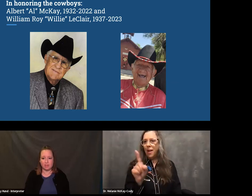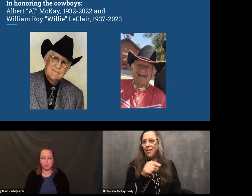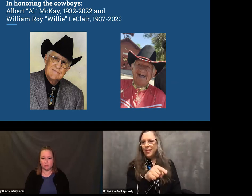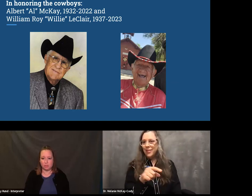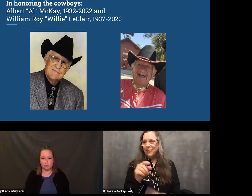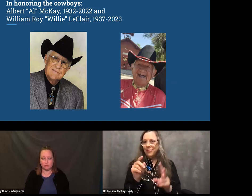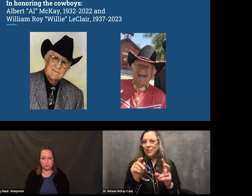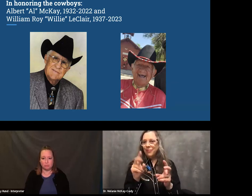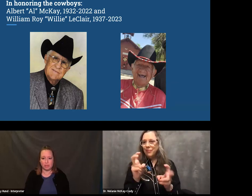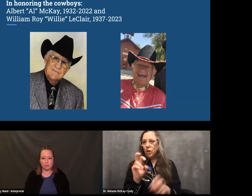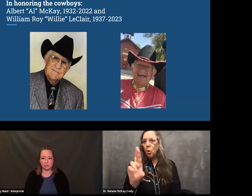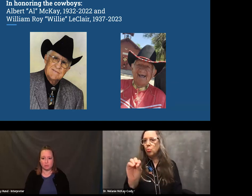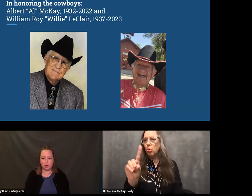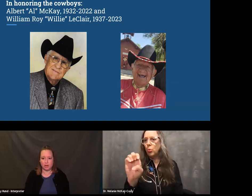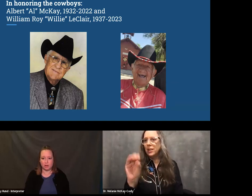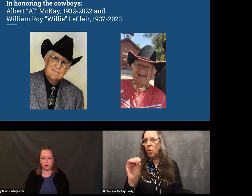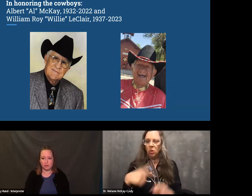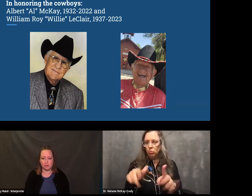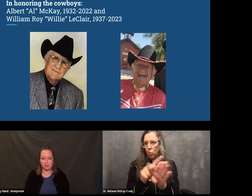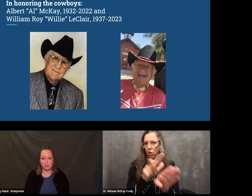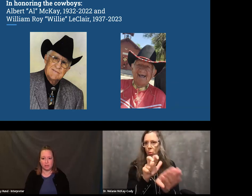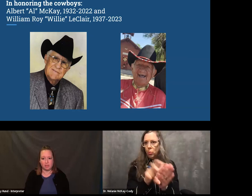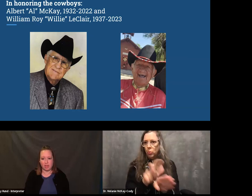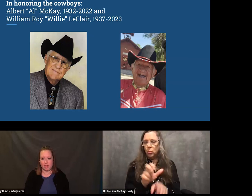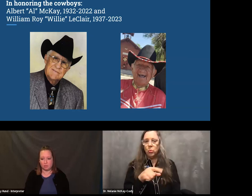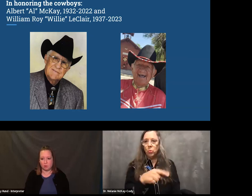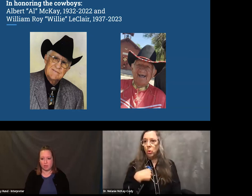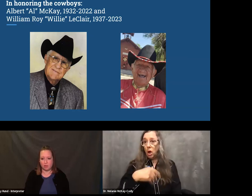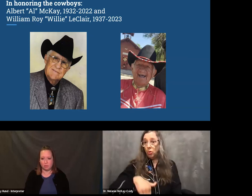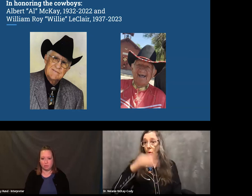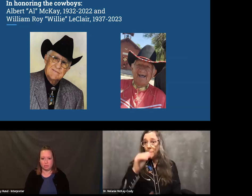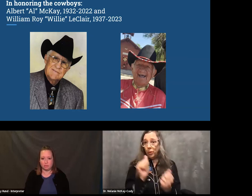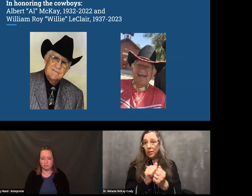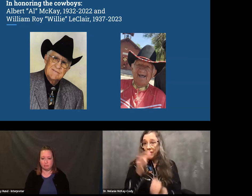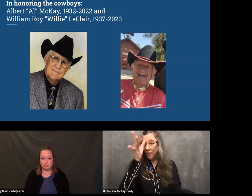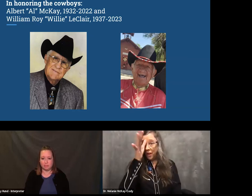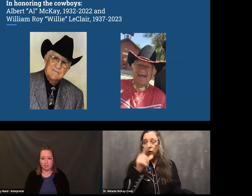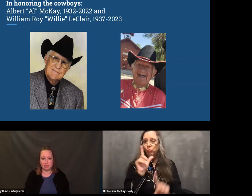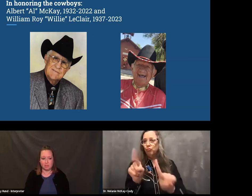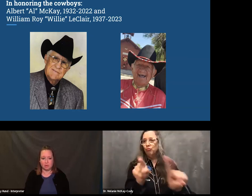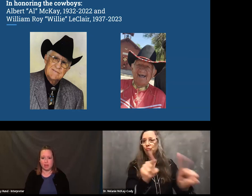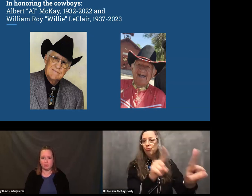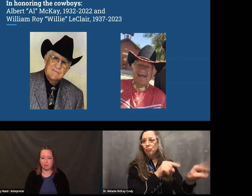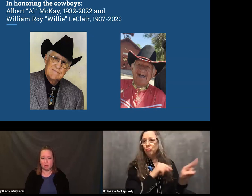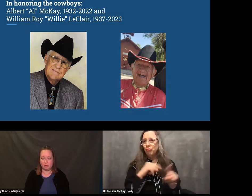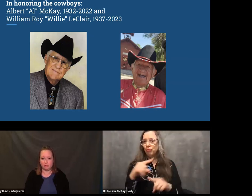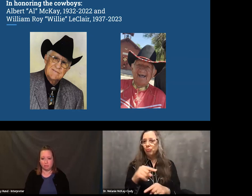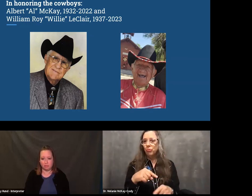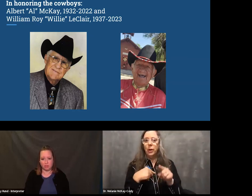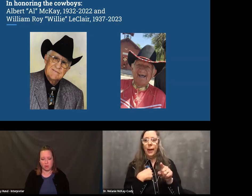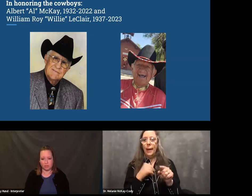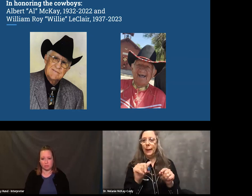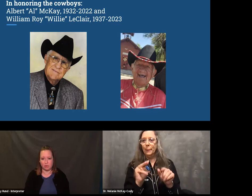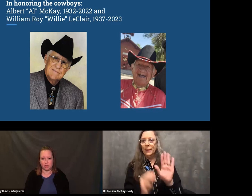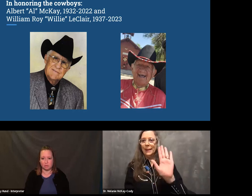He took me to places where they had rodeos, so I grew up